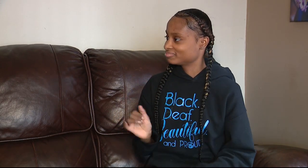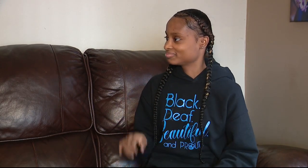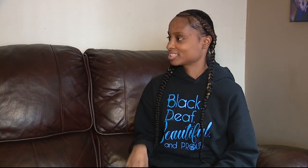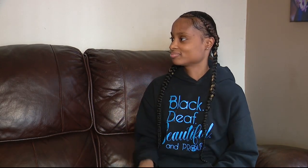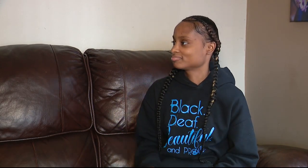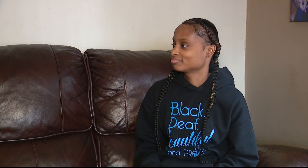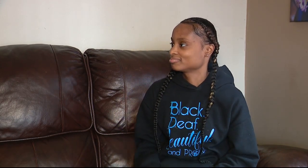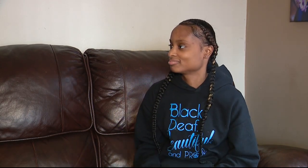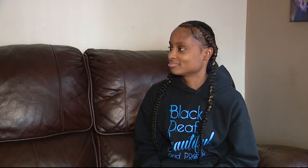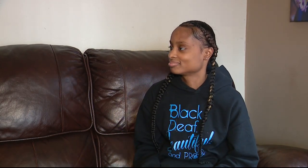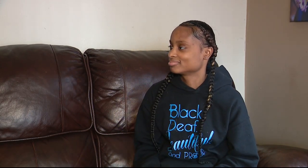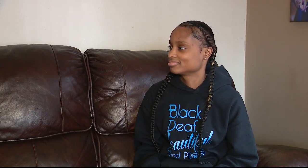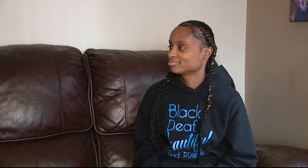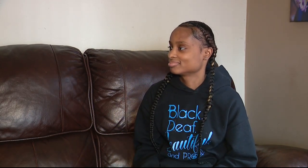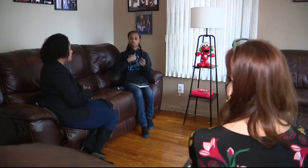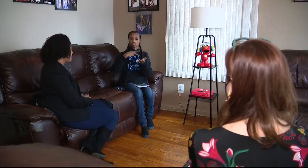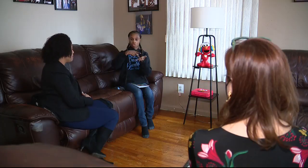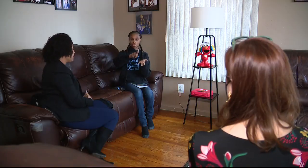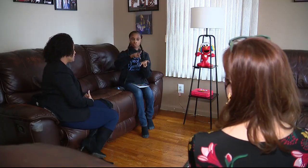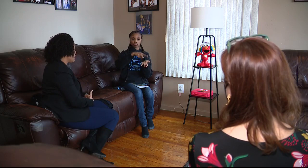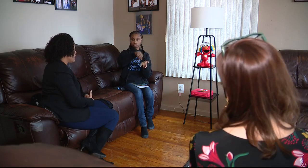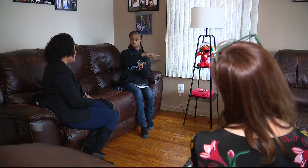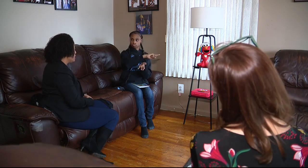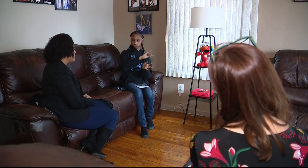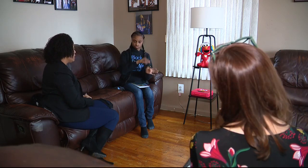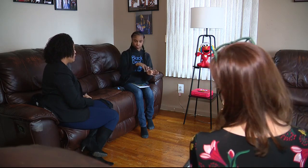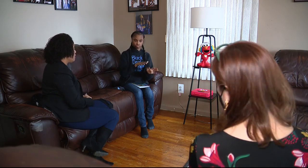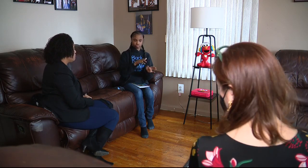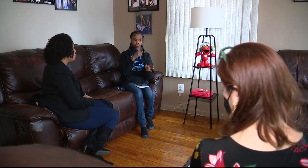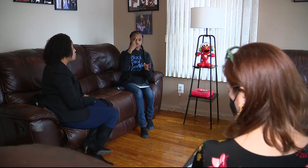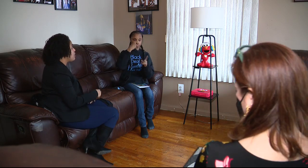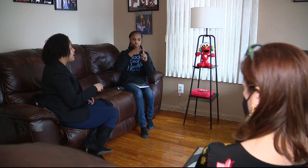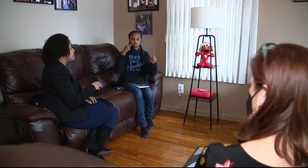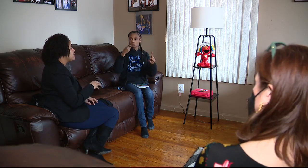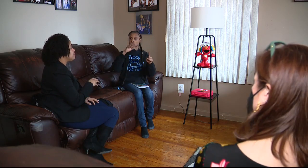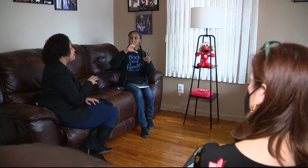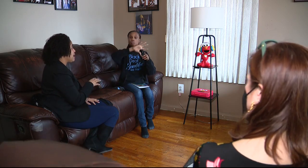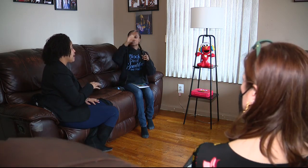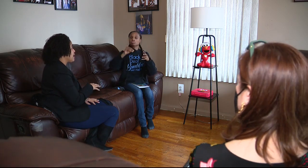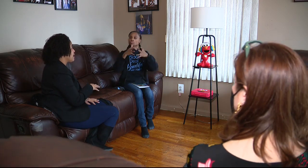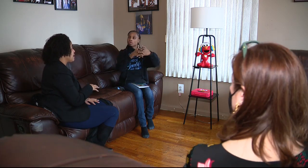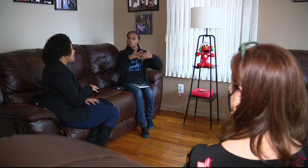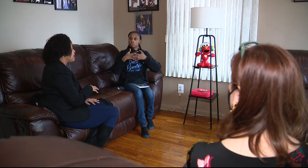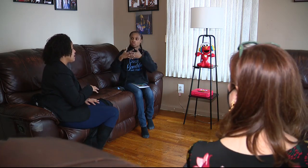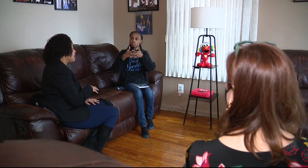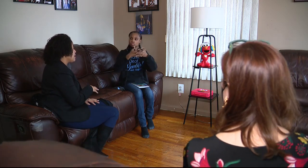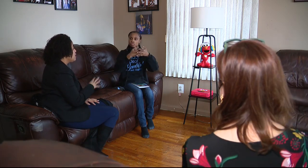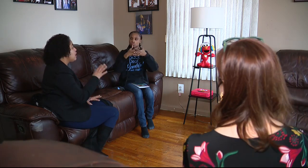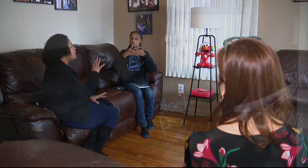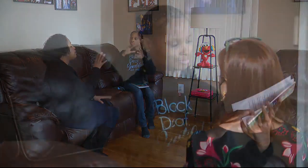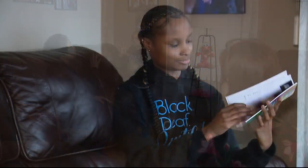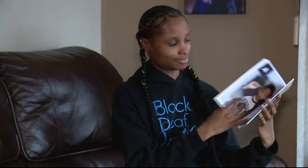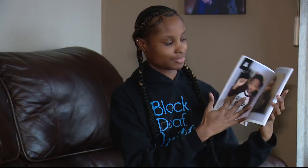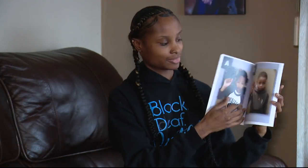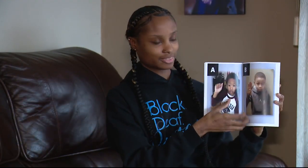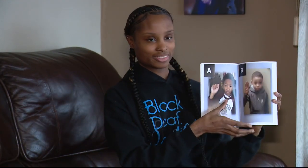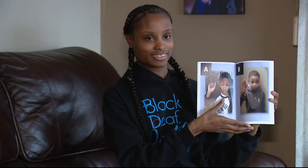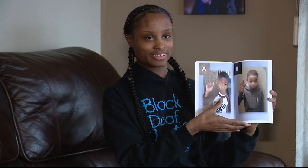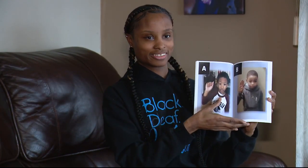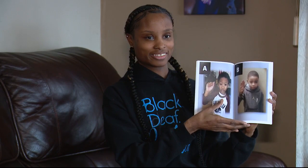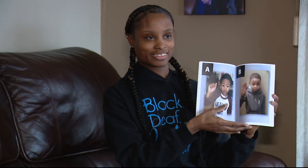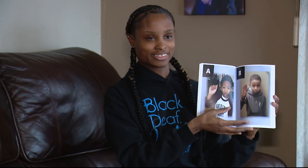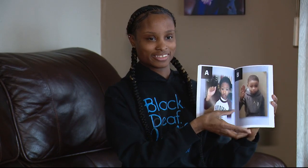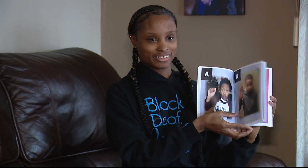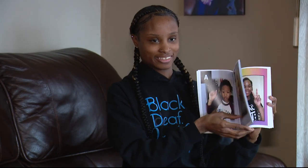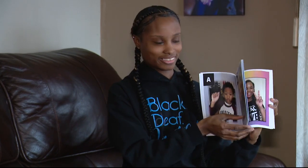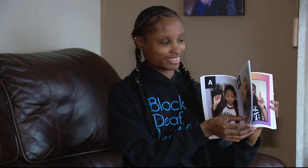books that I like, that I like to read. But she wasn't seeing herself a person of color in books about American Sign Language, so she made her